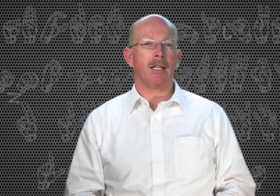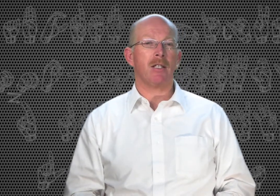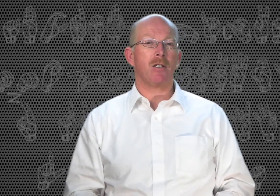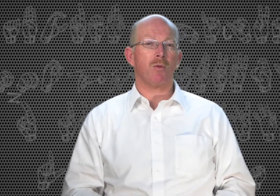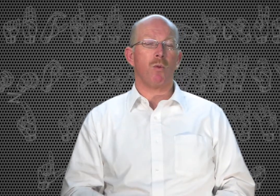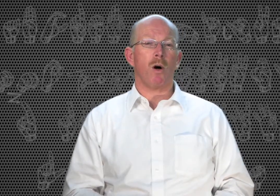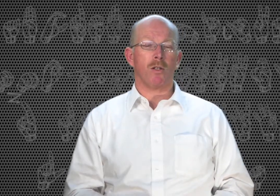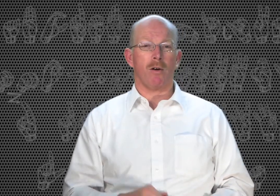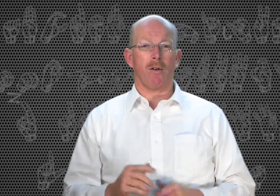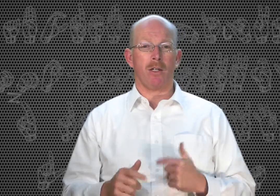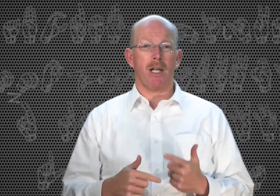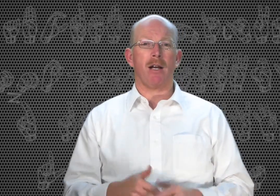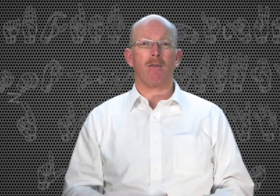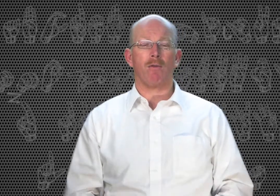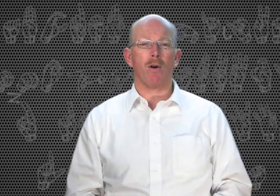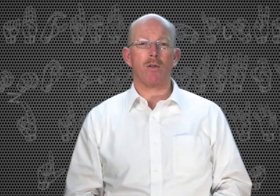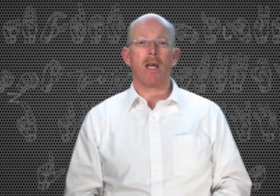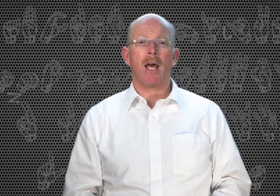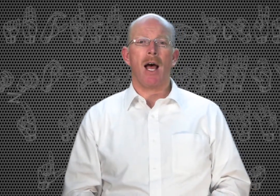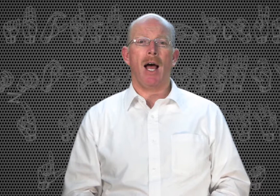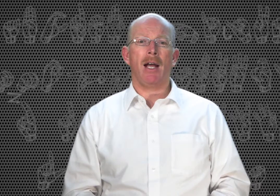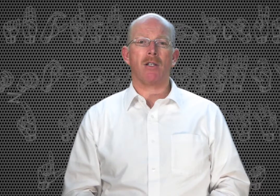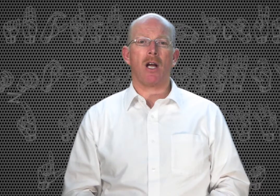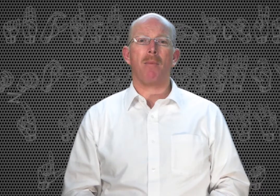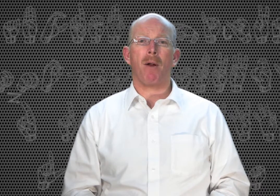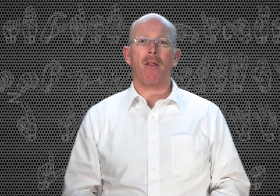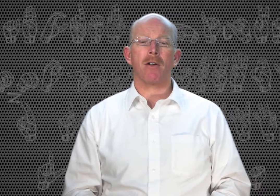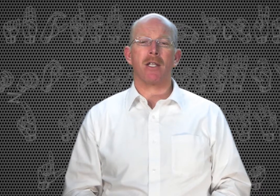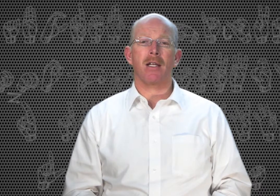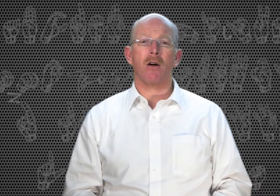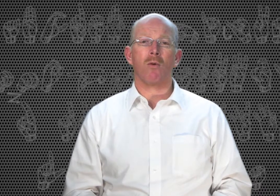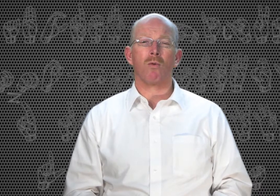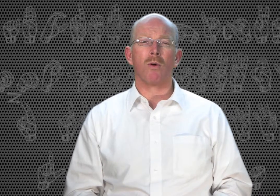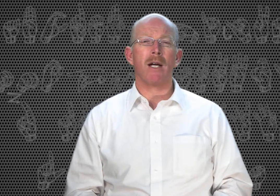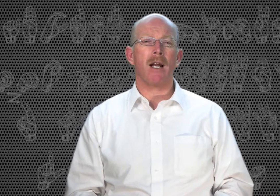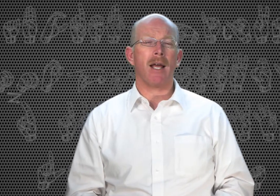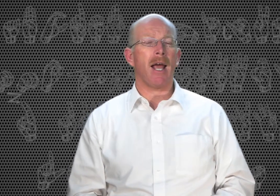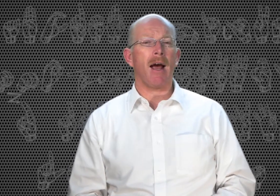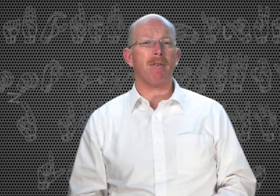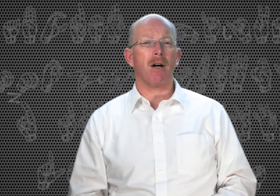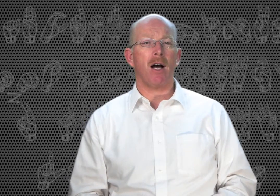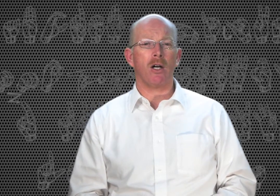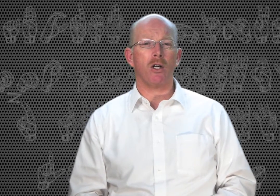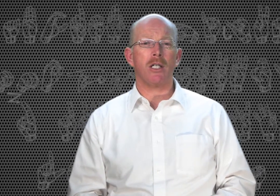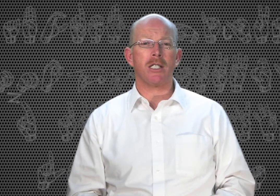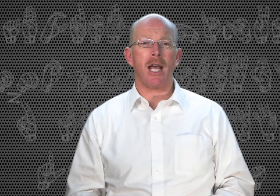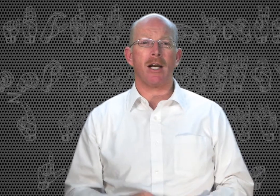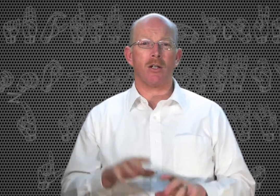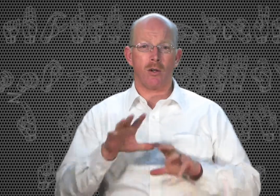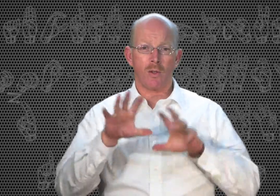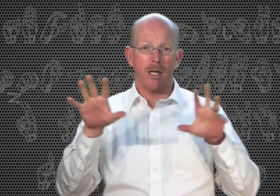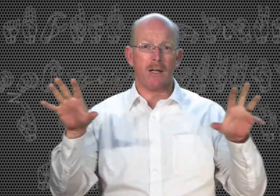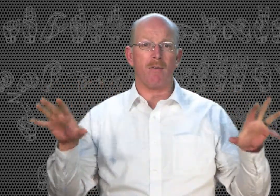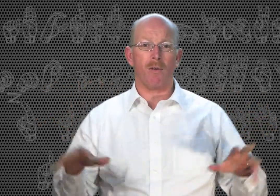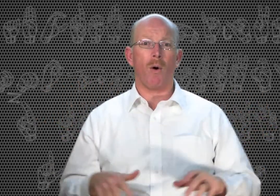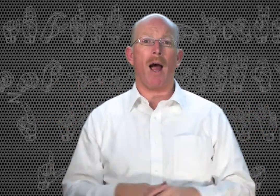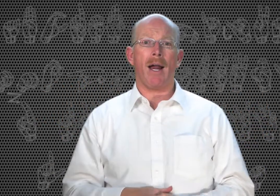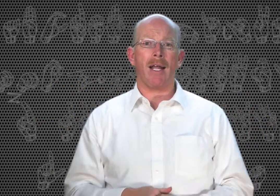words or the standard fruits. Here's a couple others that don't really have a good standard. You'll see variety